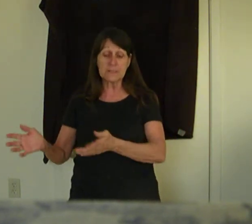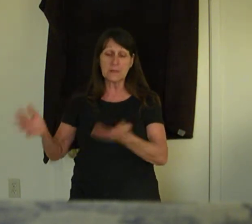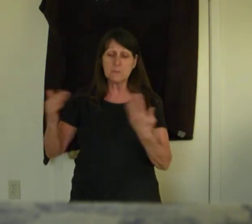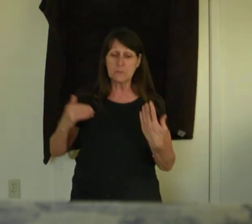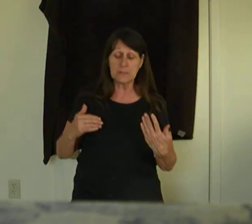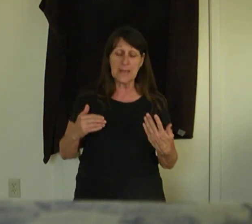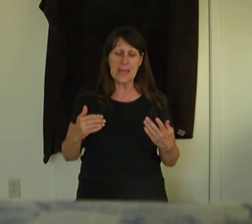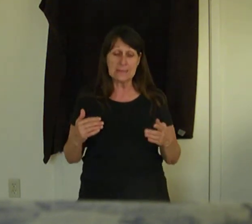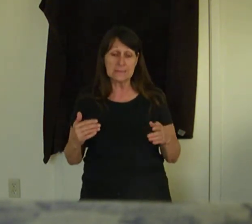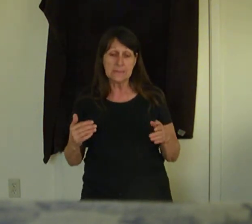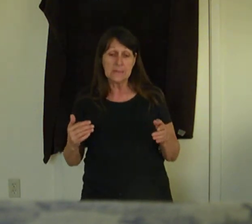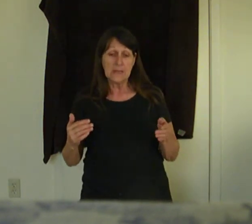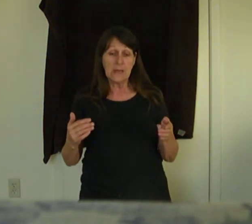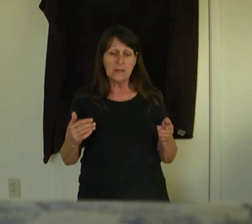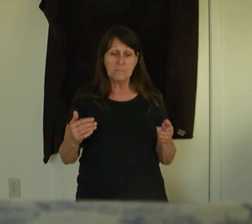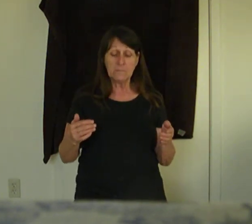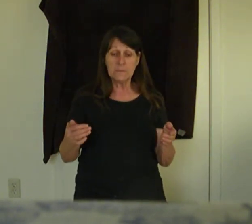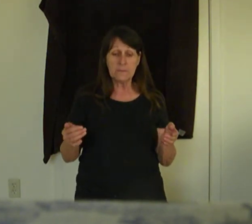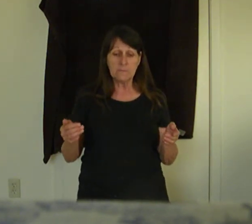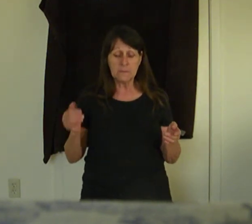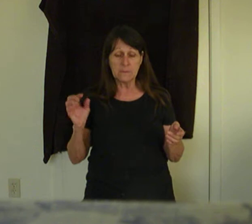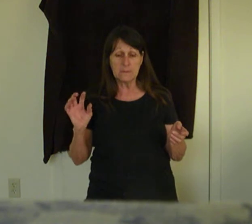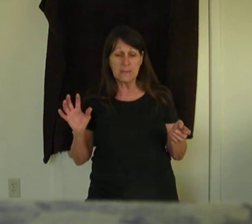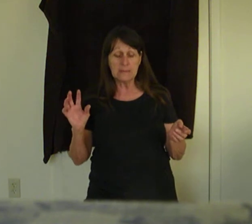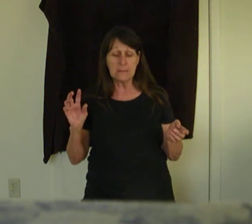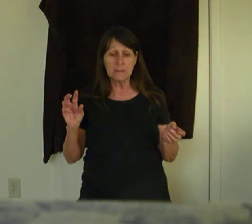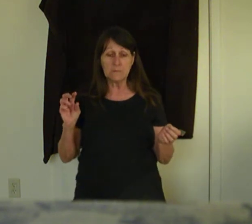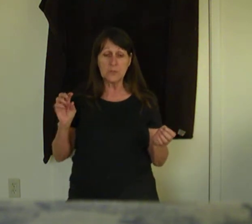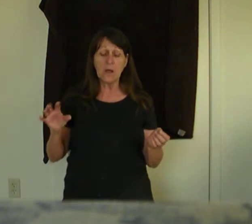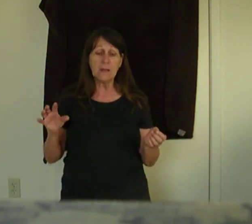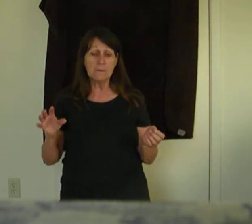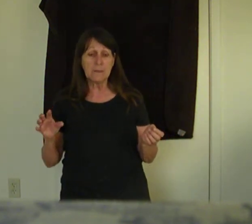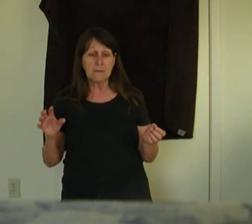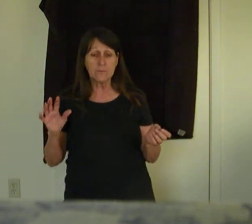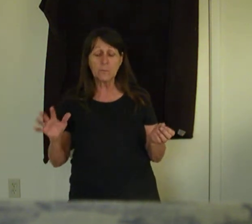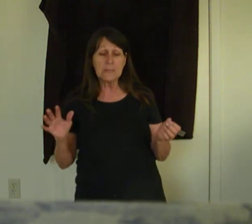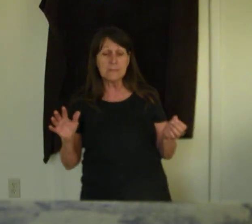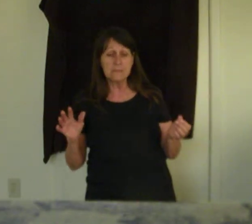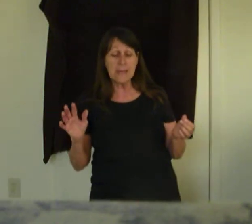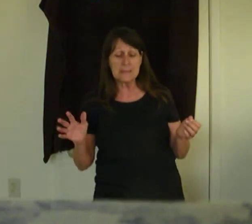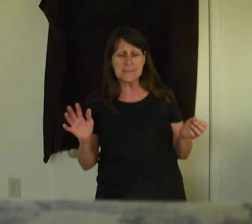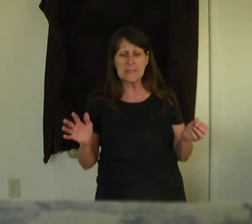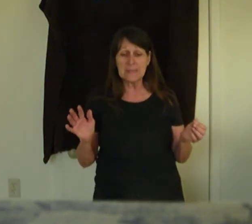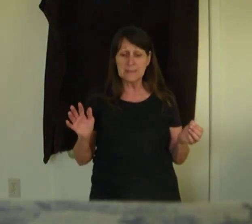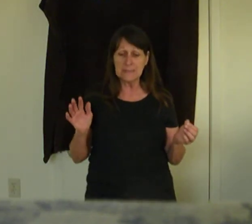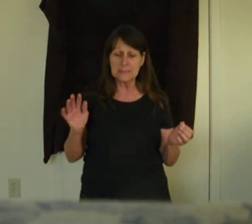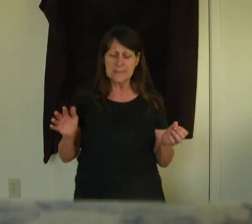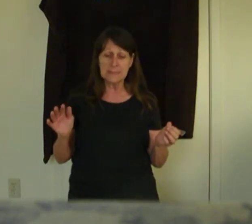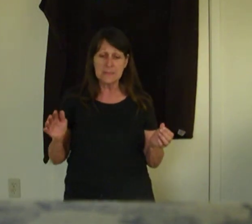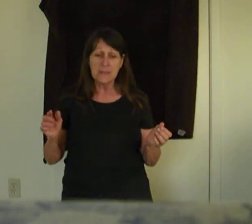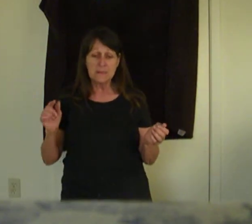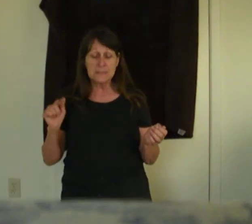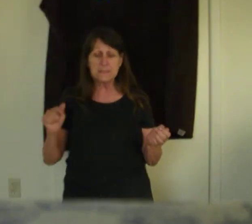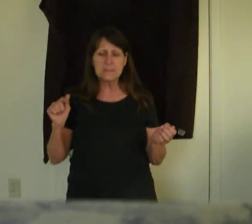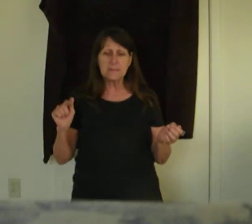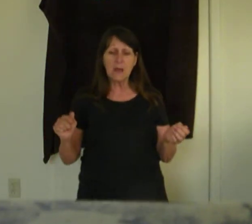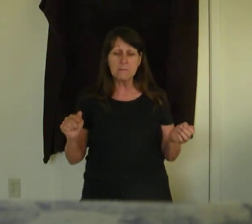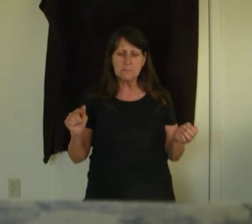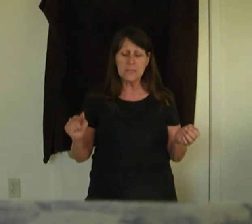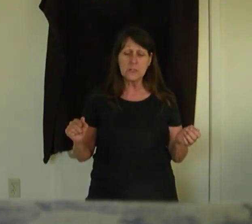come to the light. But in John 3.19, it says, this is the condemnation